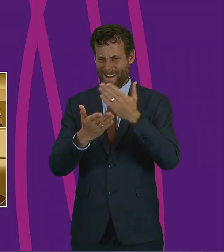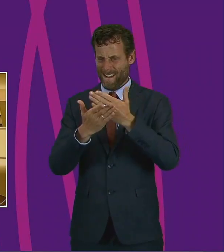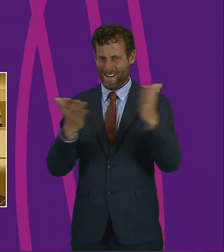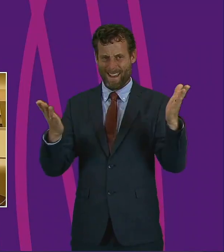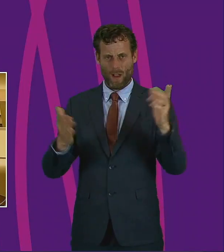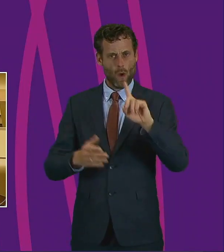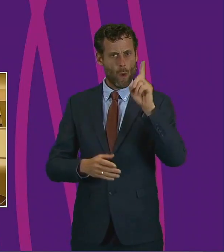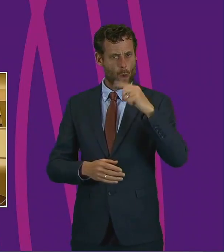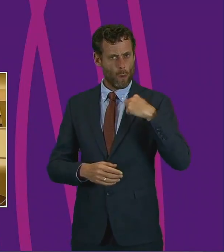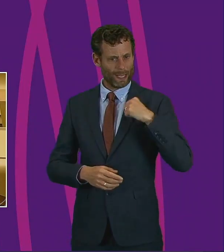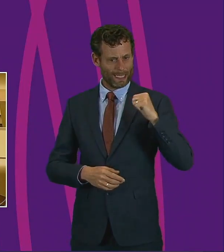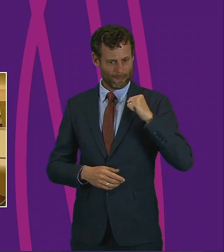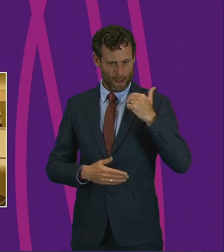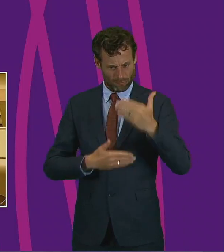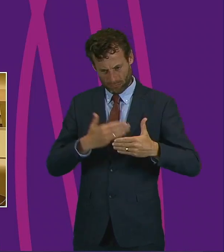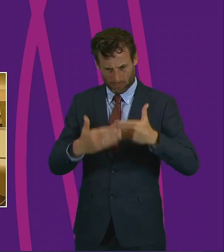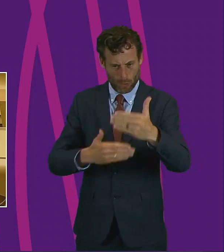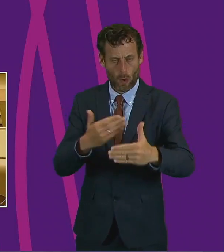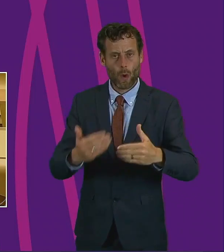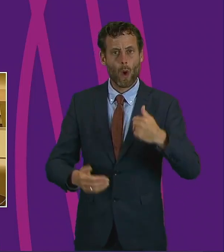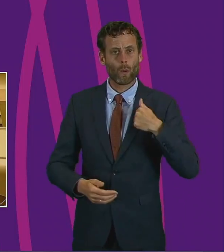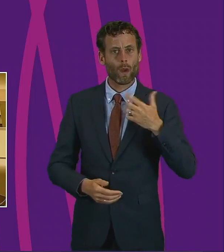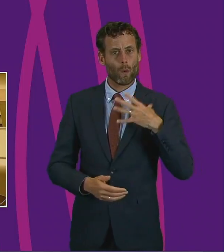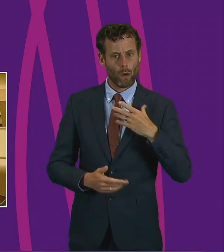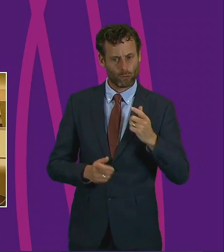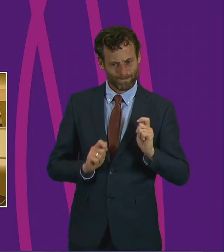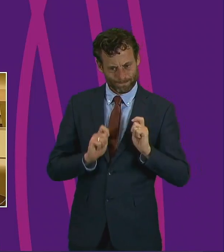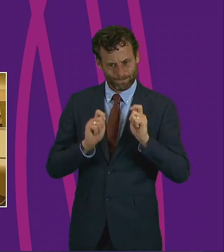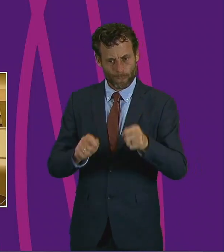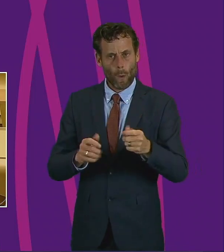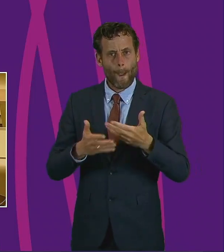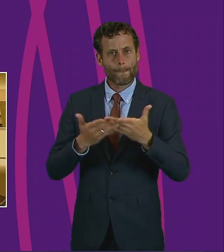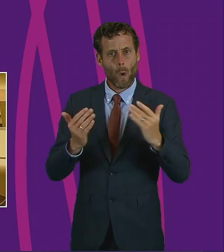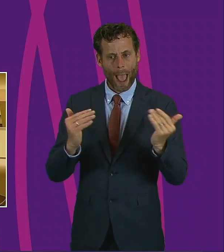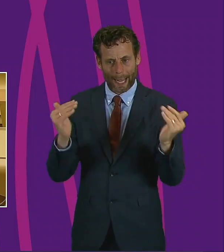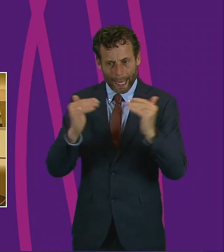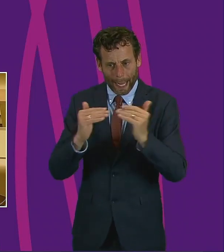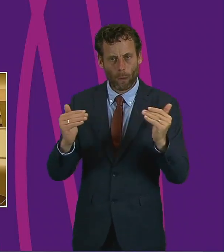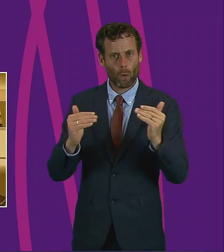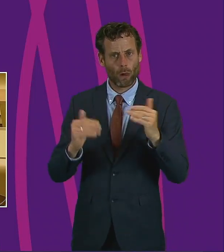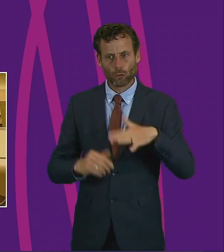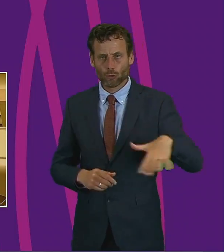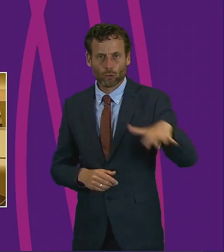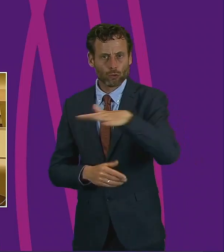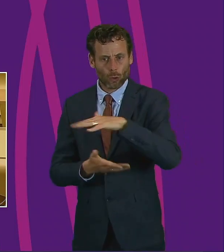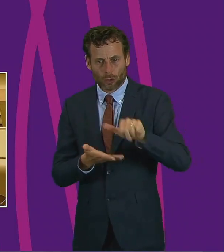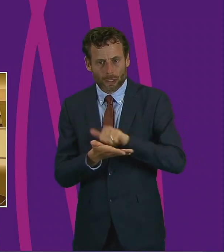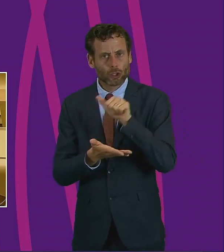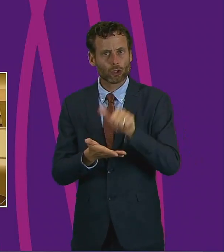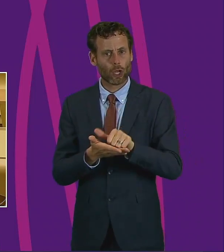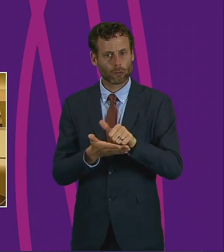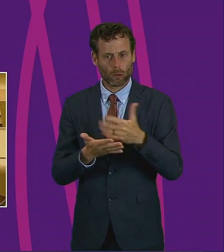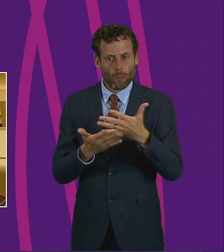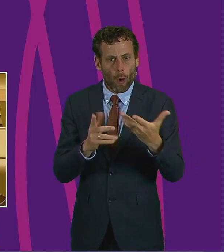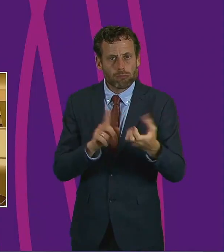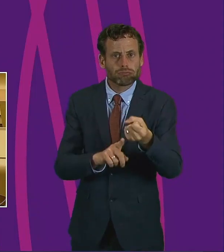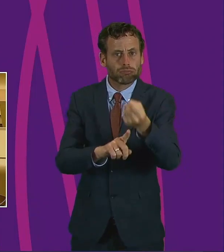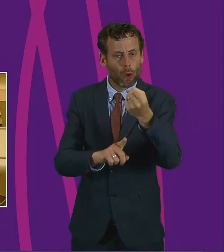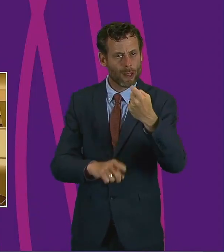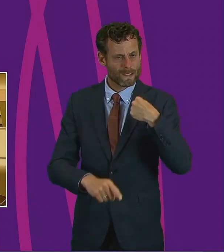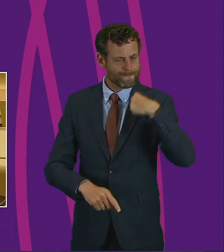during this process. It's about a more equal, more prosperous and socially just Scotland and our board will be guided to do so.